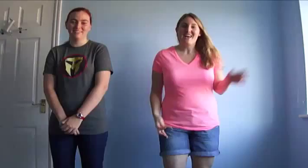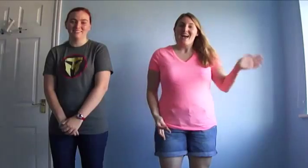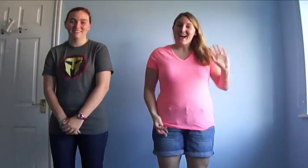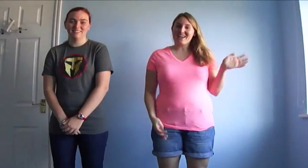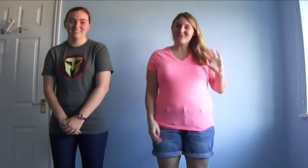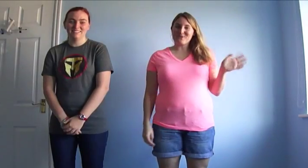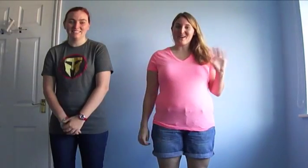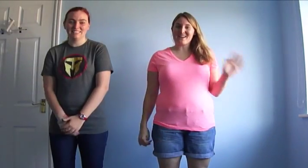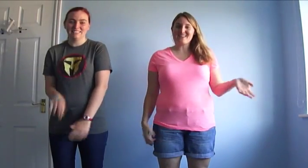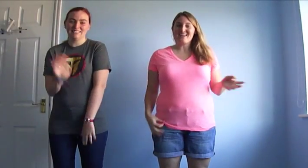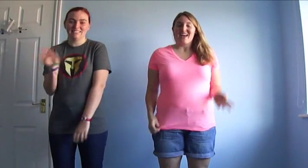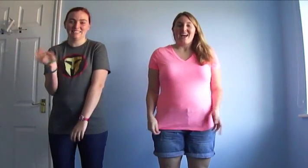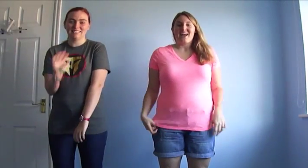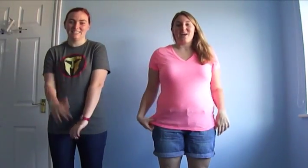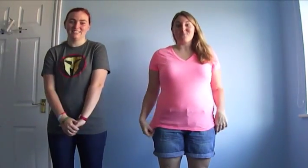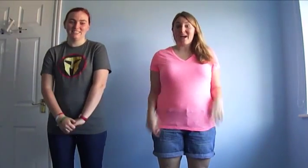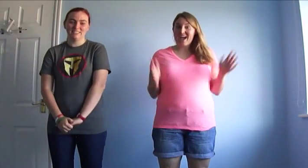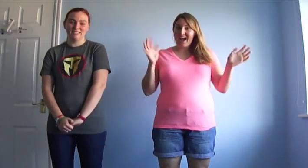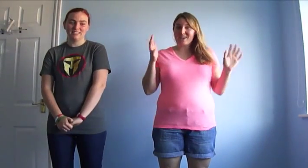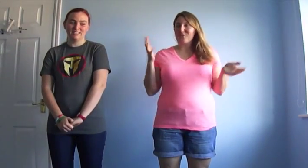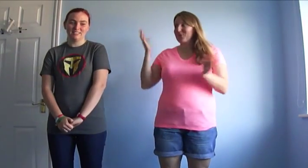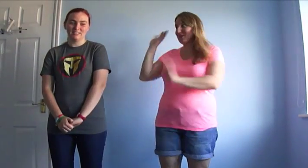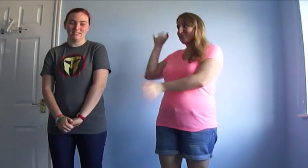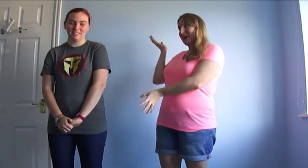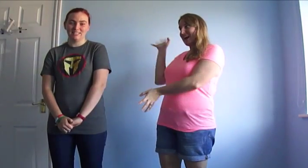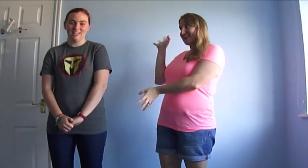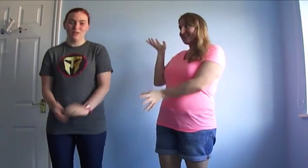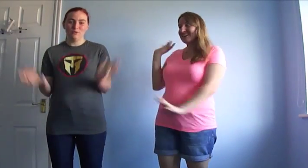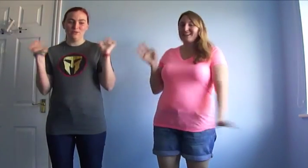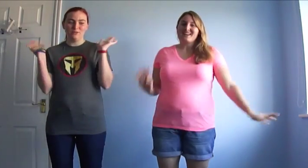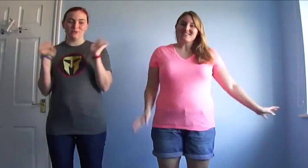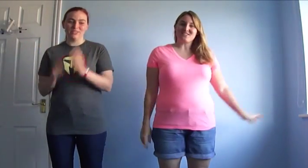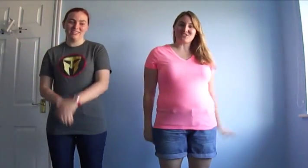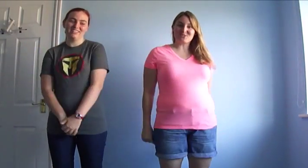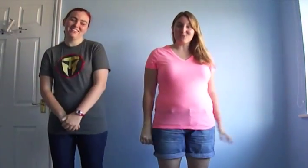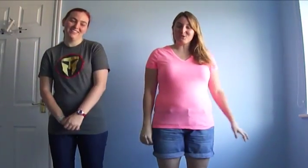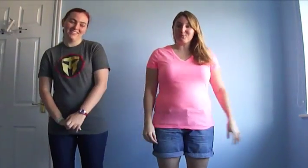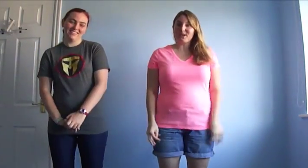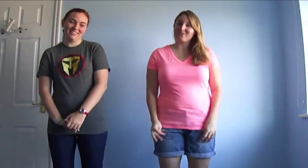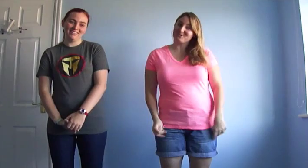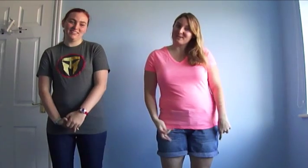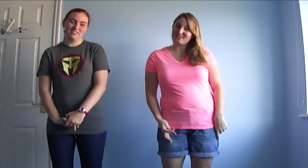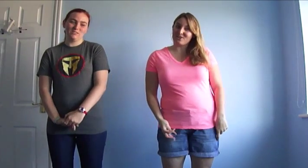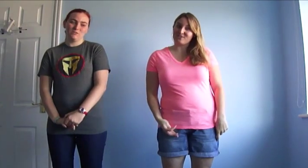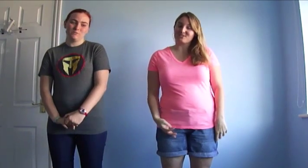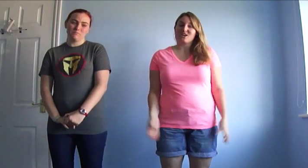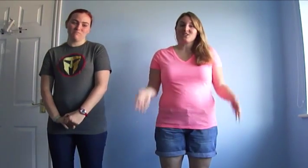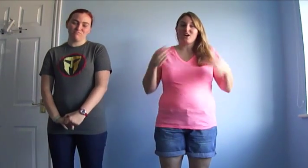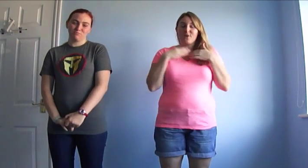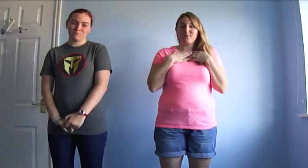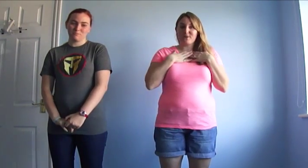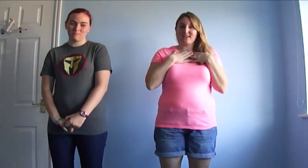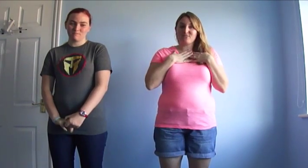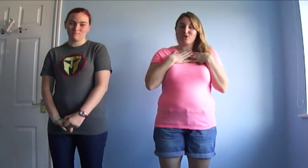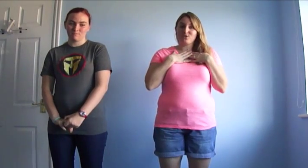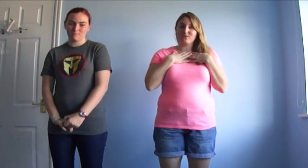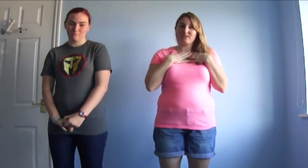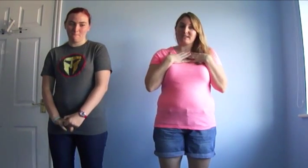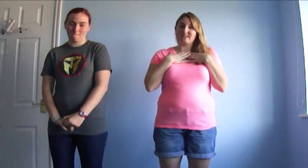Hi everyone! I'm back with Ben to do some more repeat after me songs. So I'll be playing the role of the leader